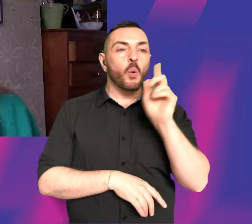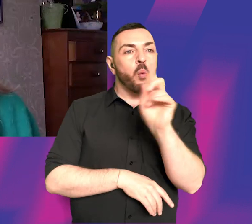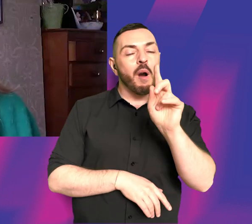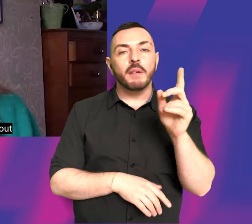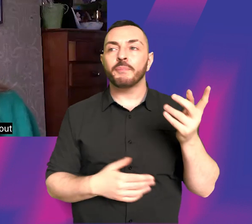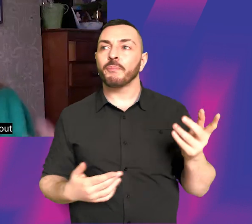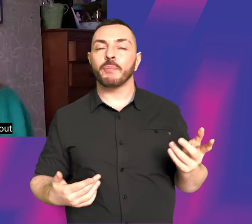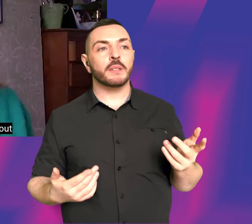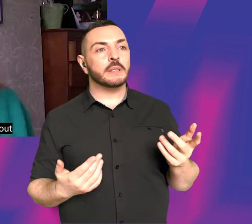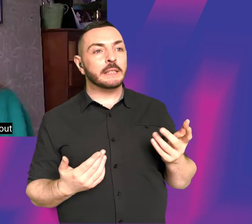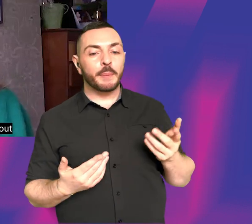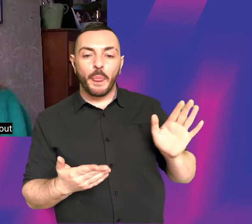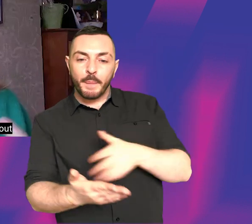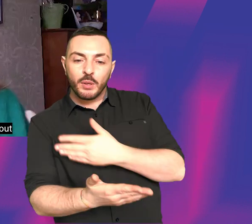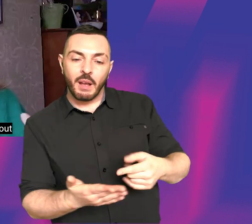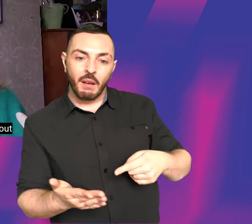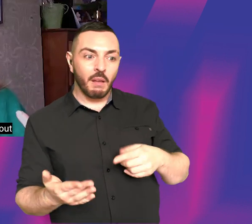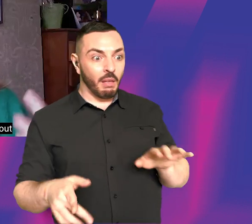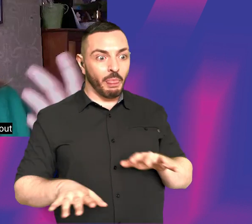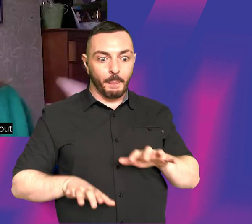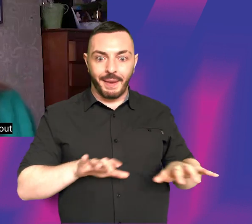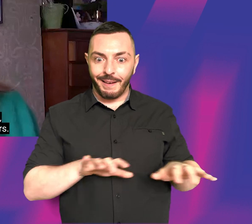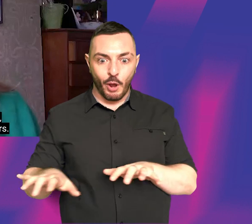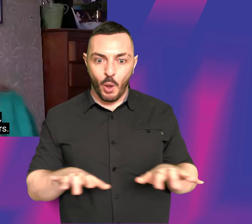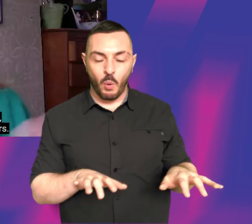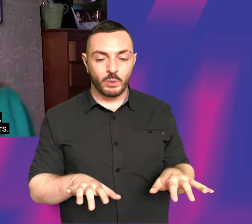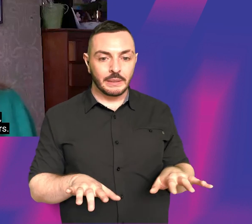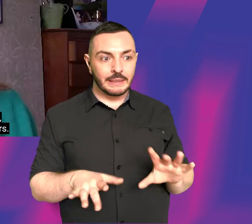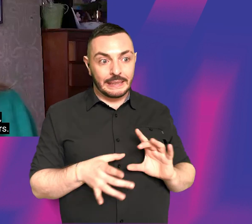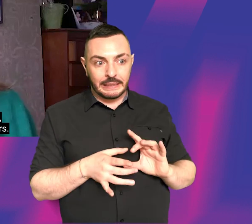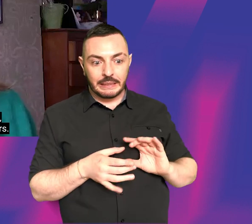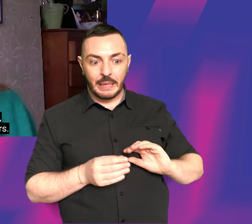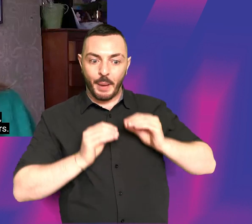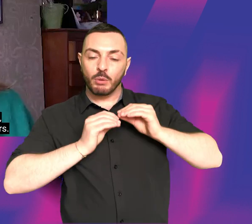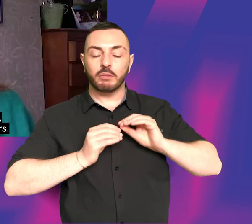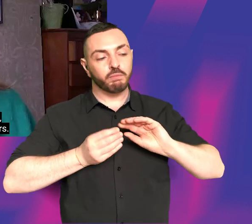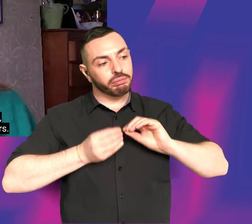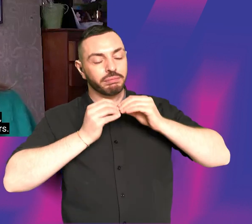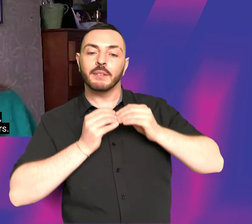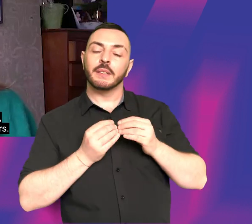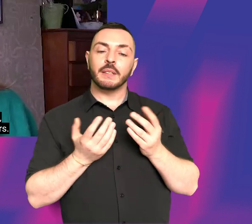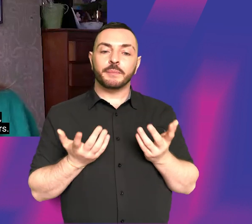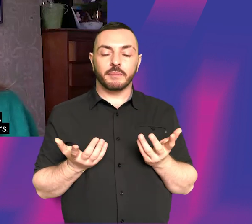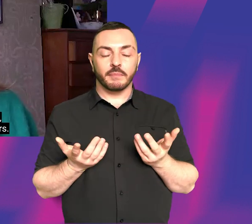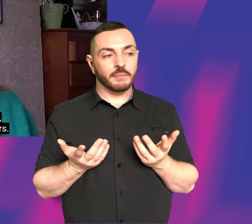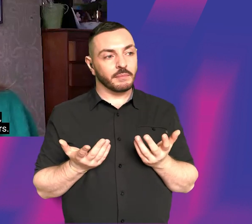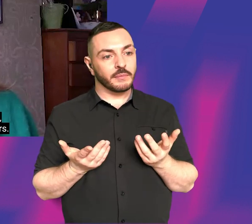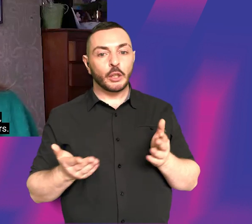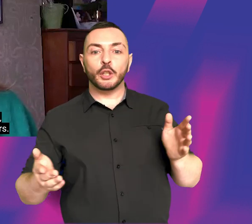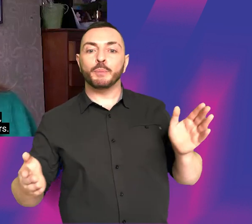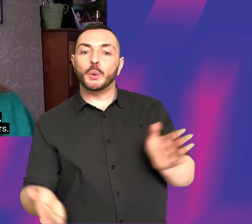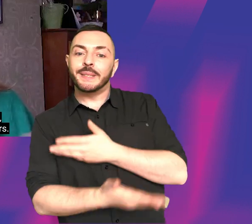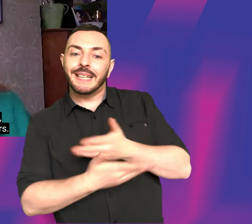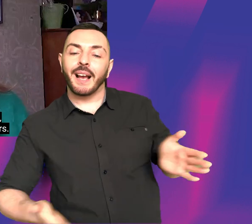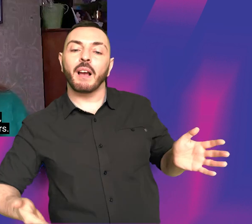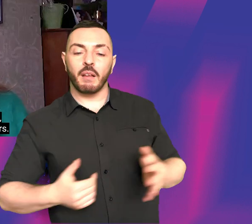straight away. I mean, that film, The Piano is a lot about music about the creation of music. But it's true for,